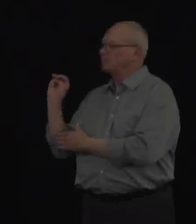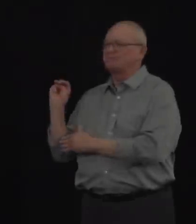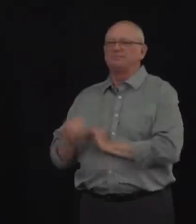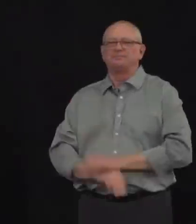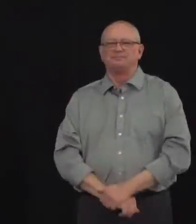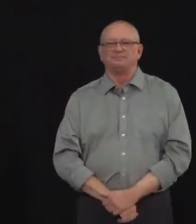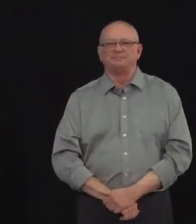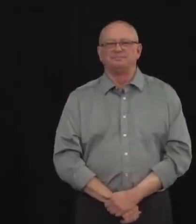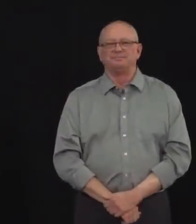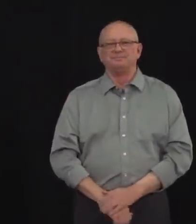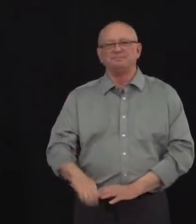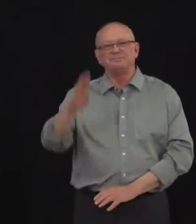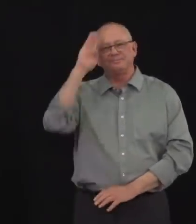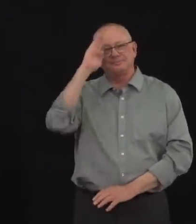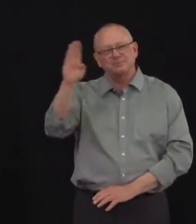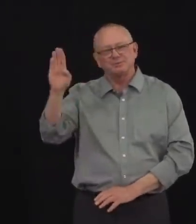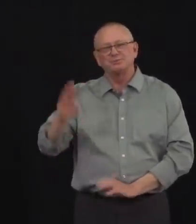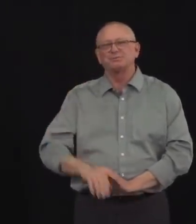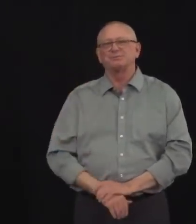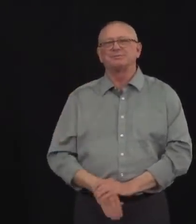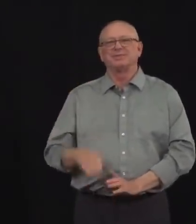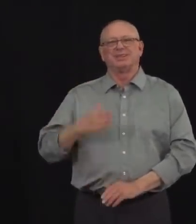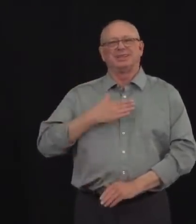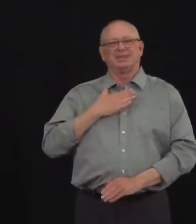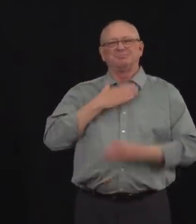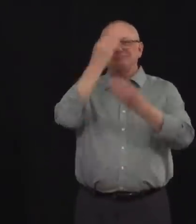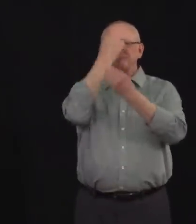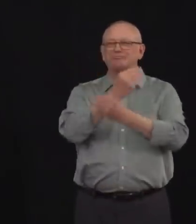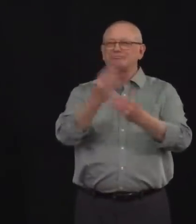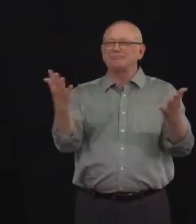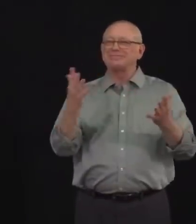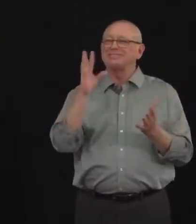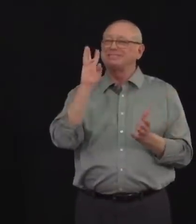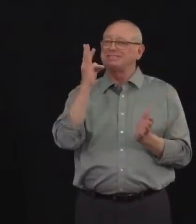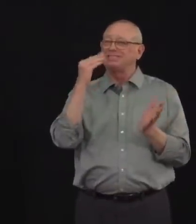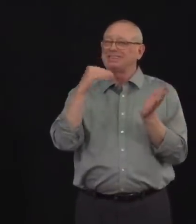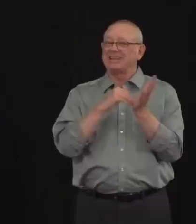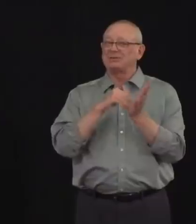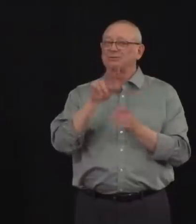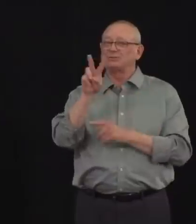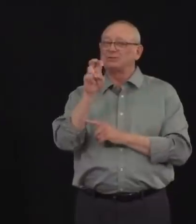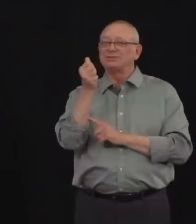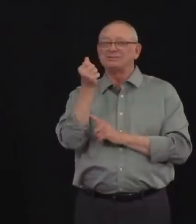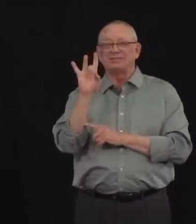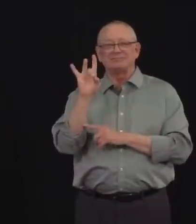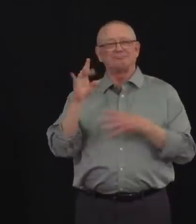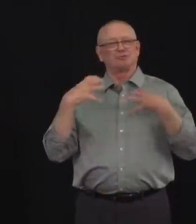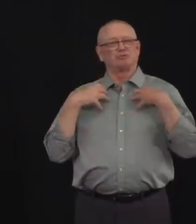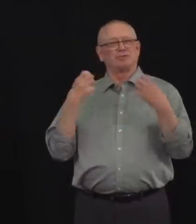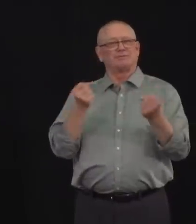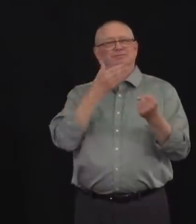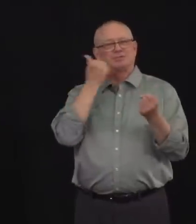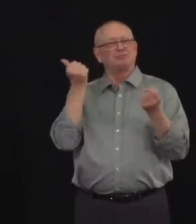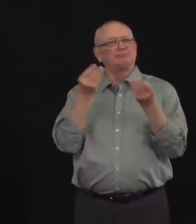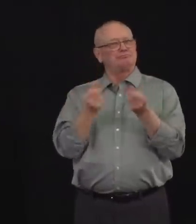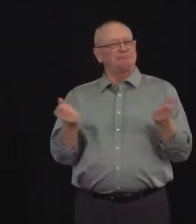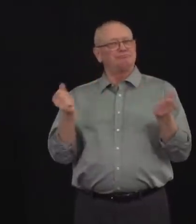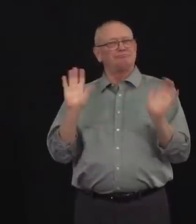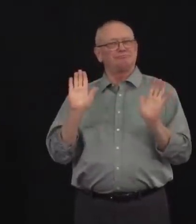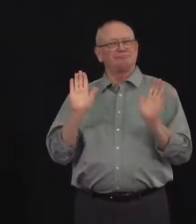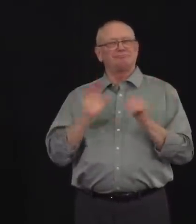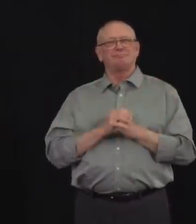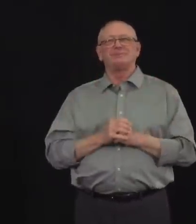Today, am pleased to report that 6,218 Albertans have recovered from COVID-19, leaving